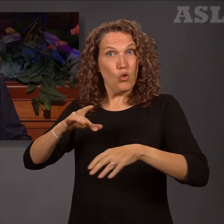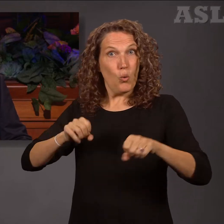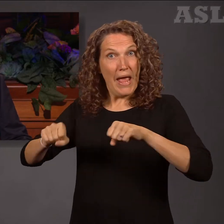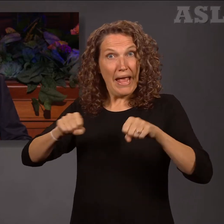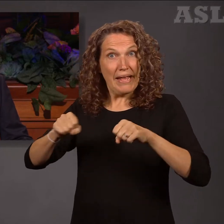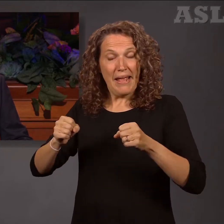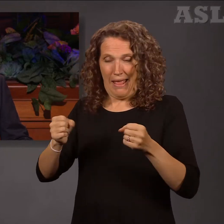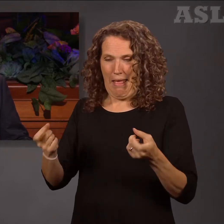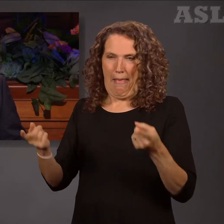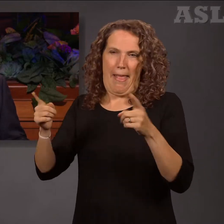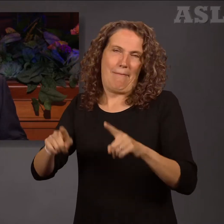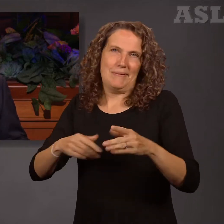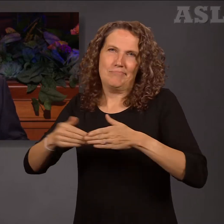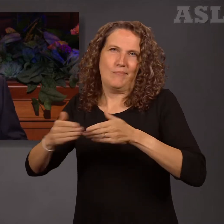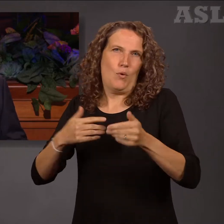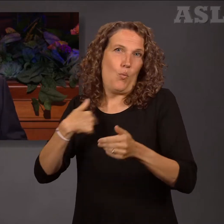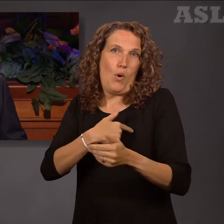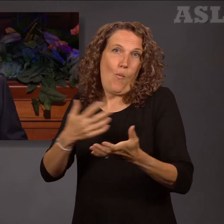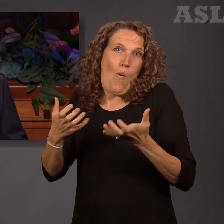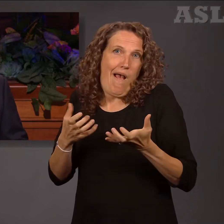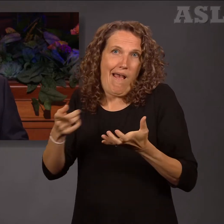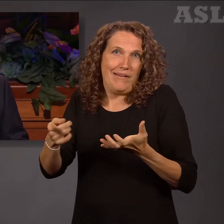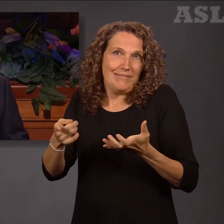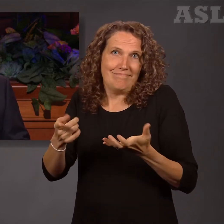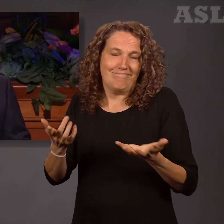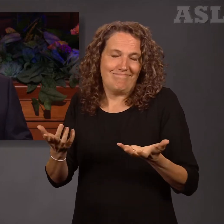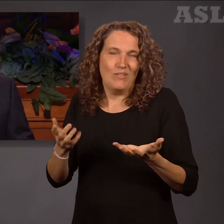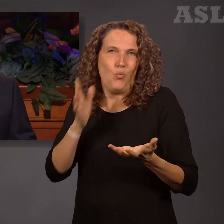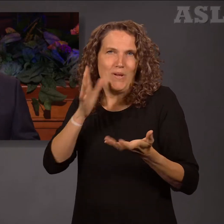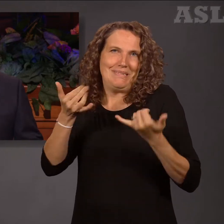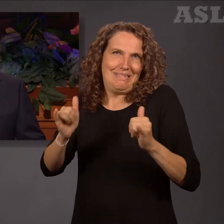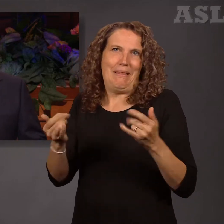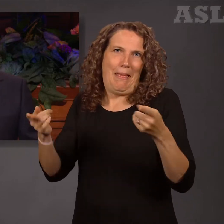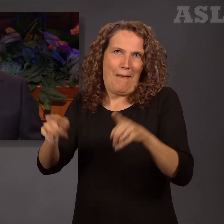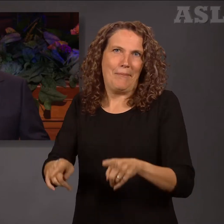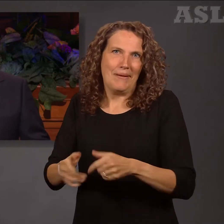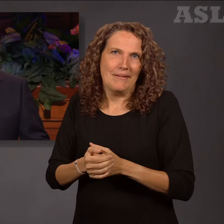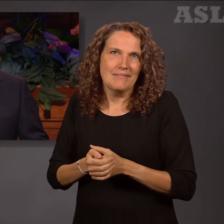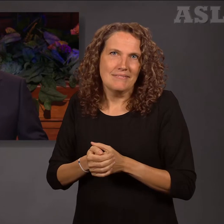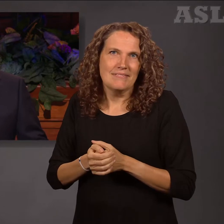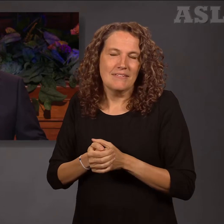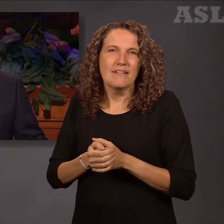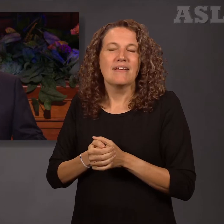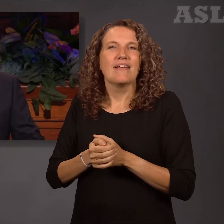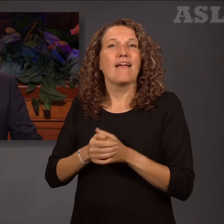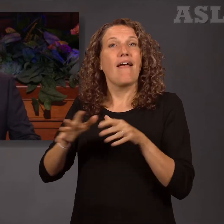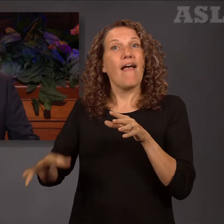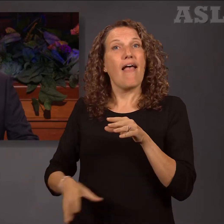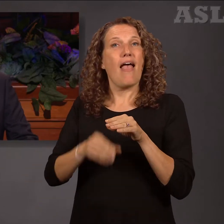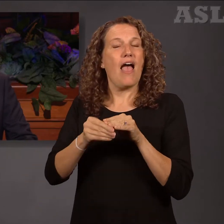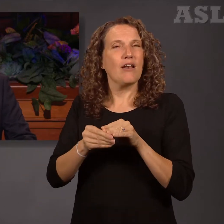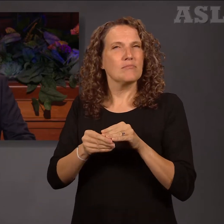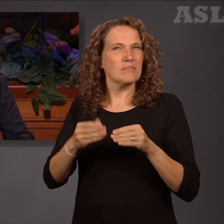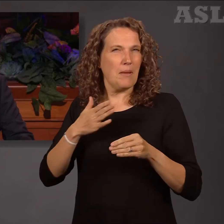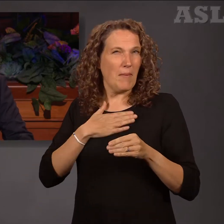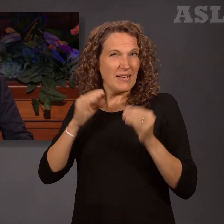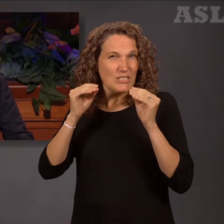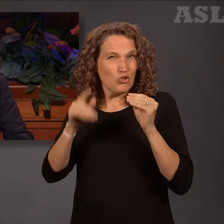whether we like it or not. Then he added, what I can teach you is how to